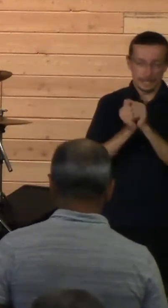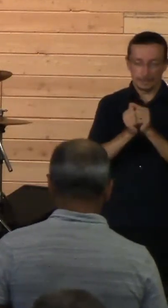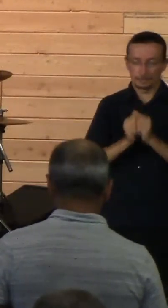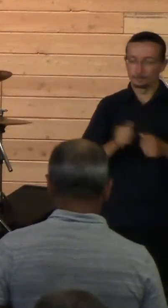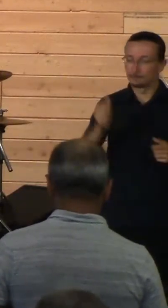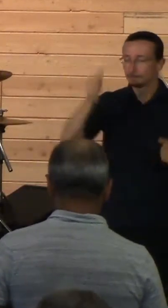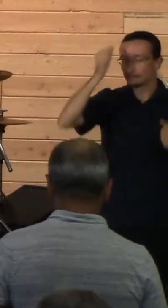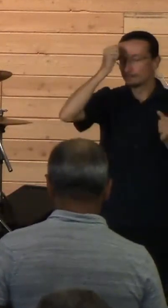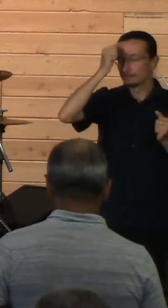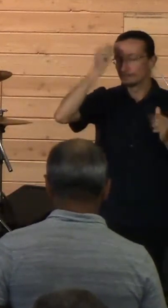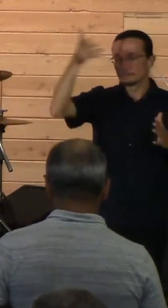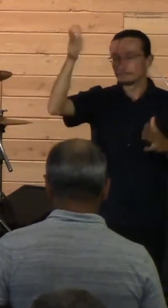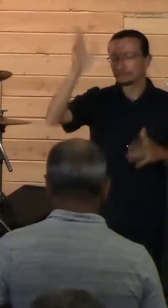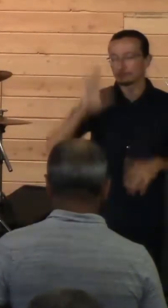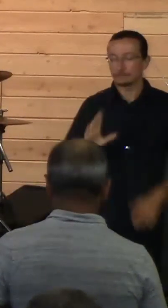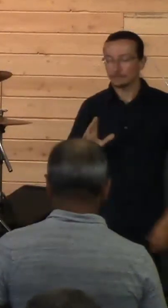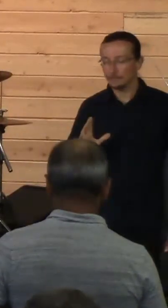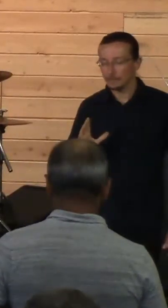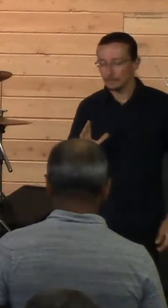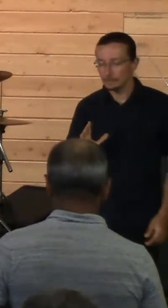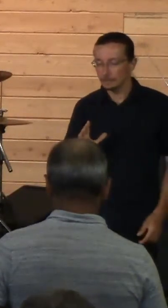Father God, we thank you.